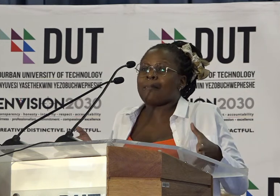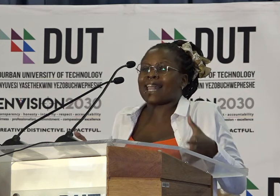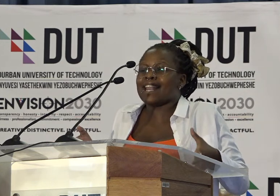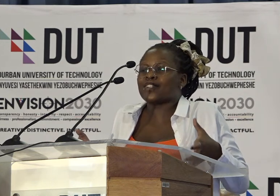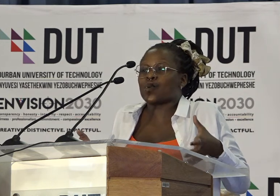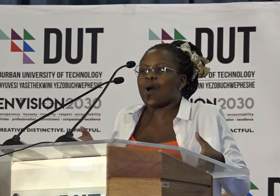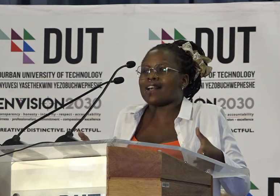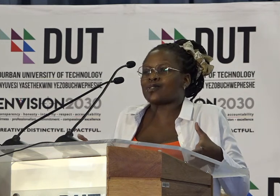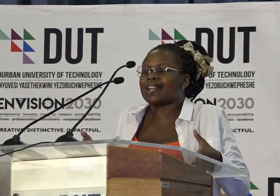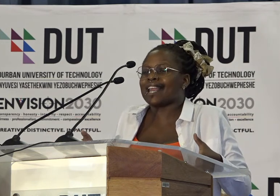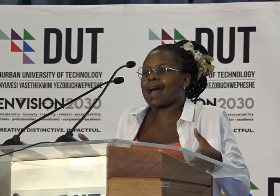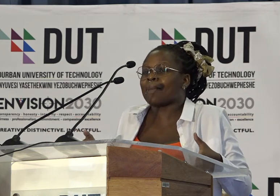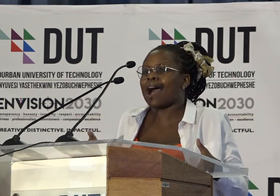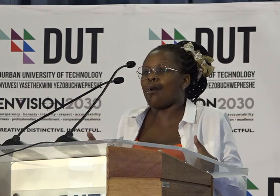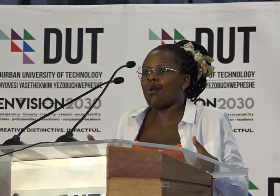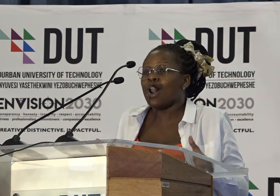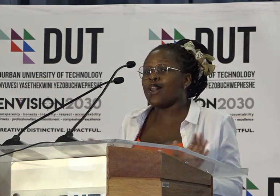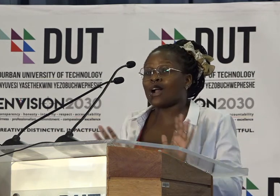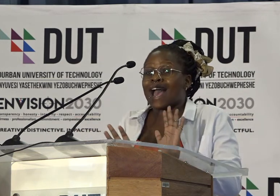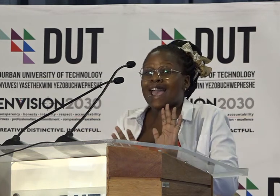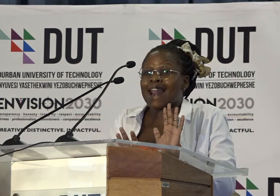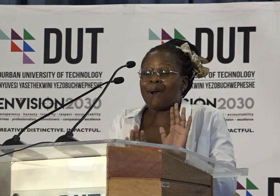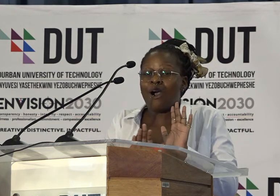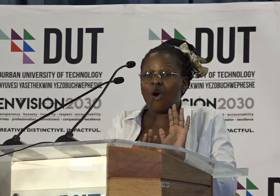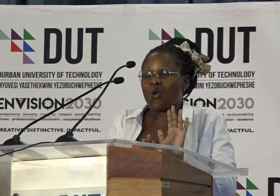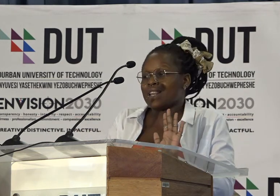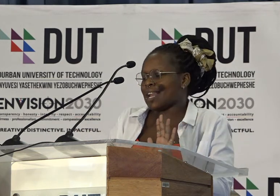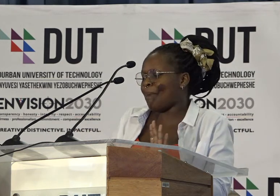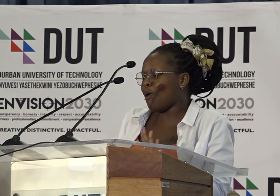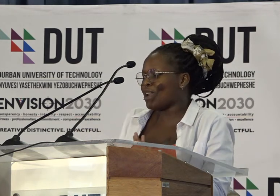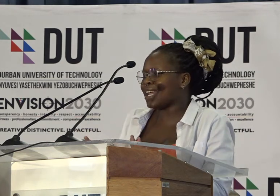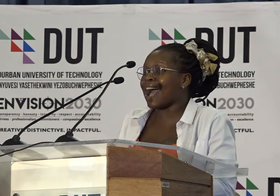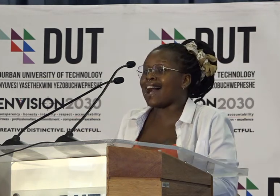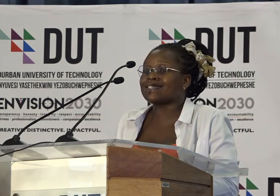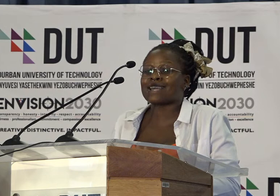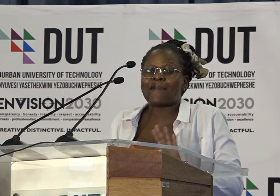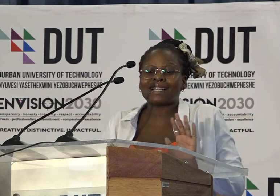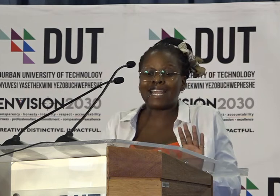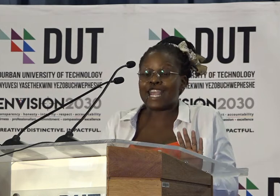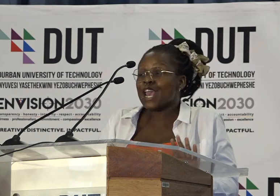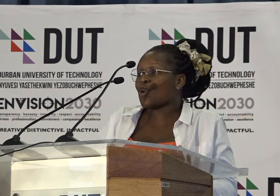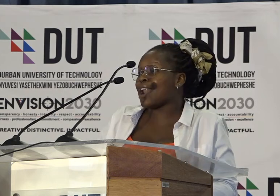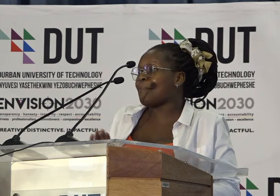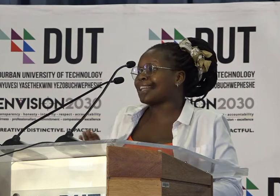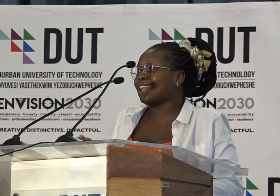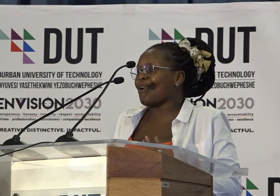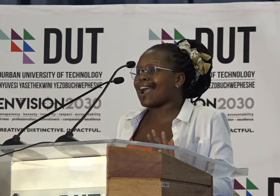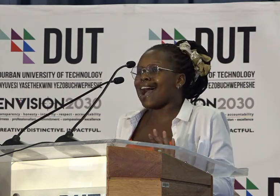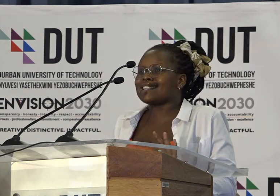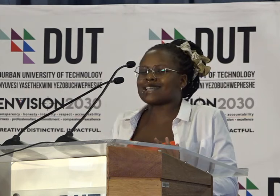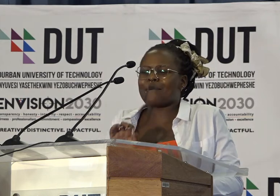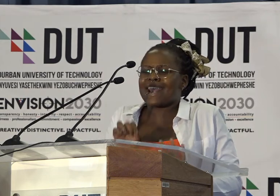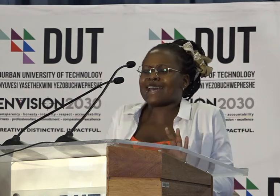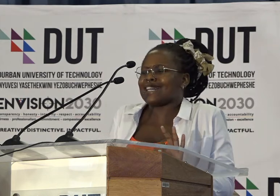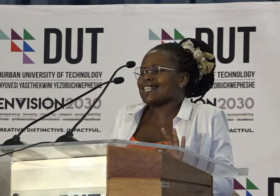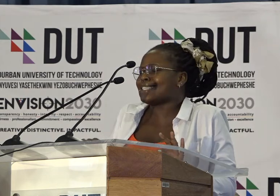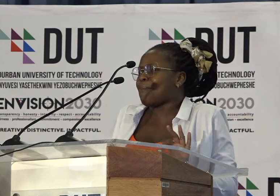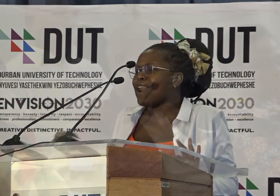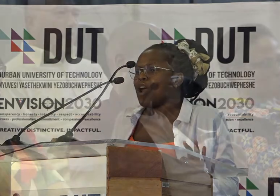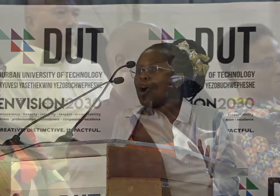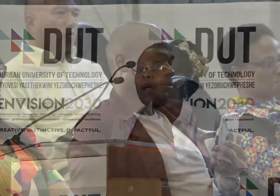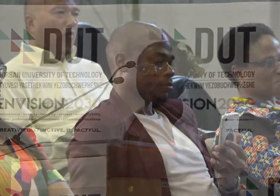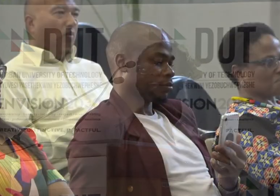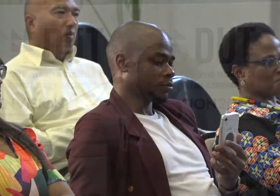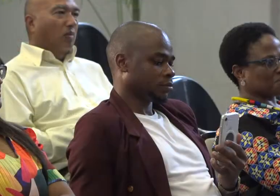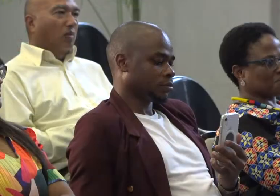Popo, mekelezu lwa zongena mkawu. Lokaya labaholi, nabaholi kaza. Mati, konamaktiko kaza. Banandi,